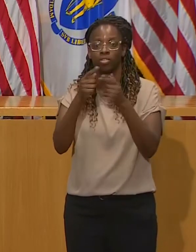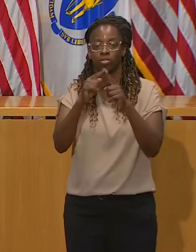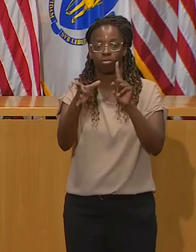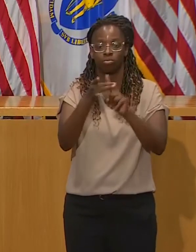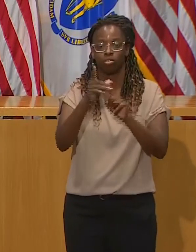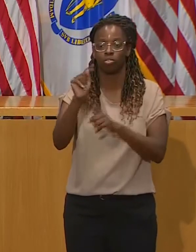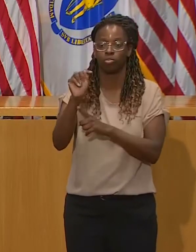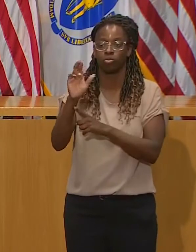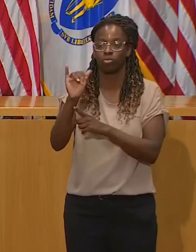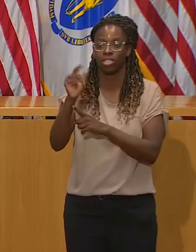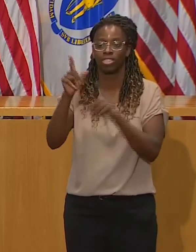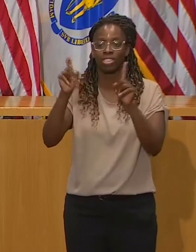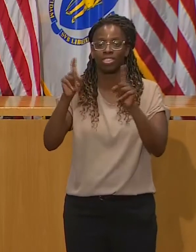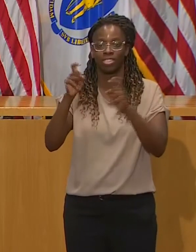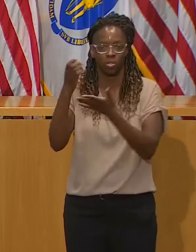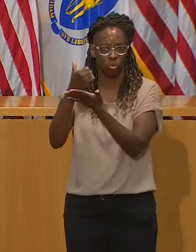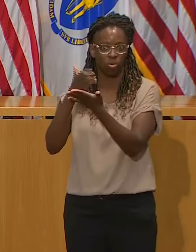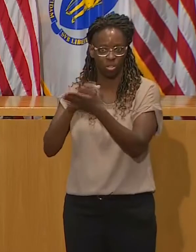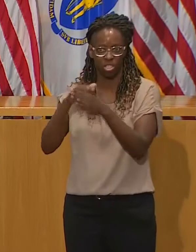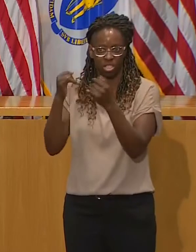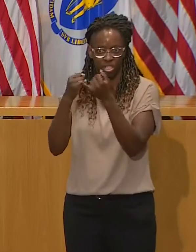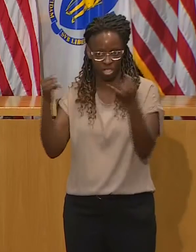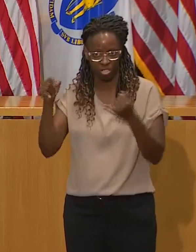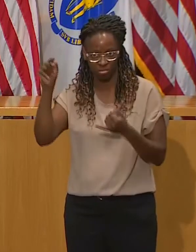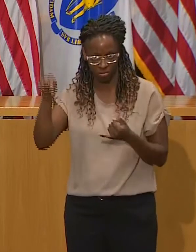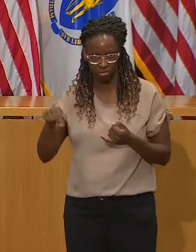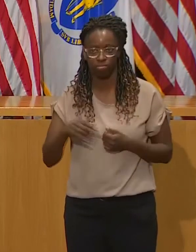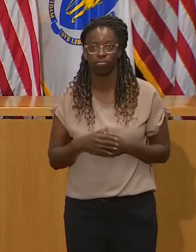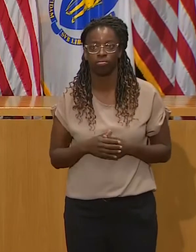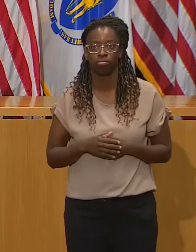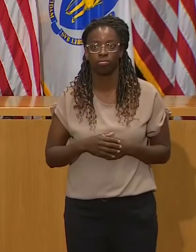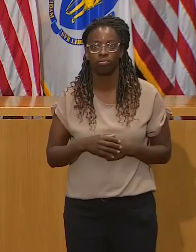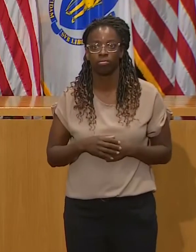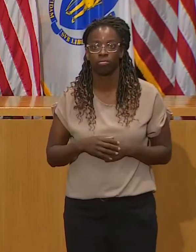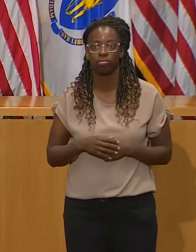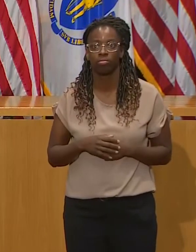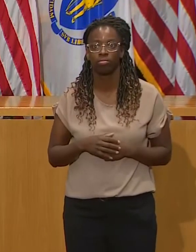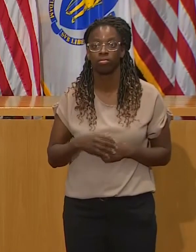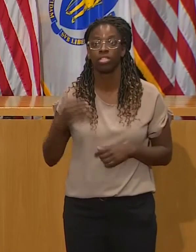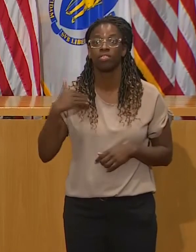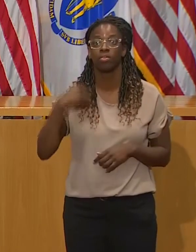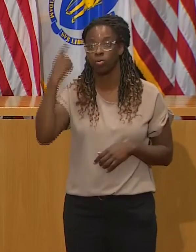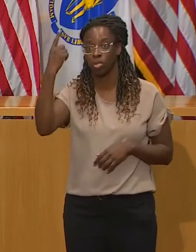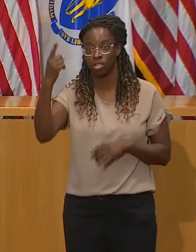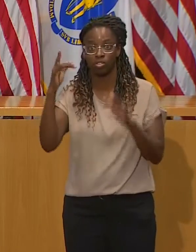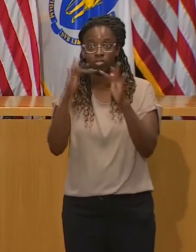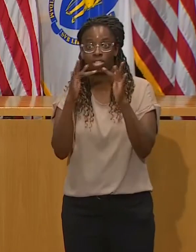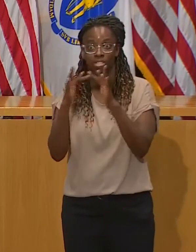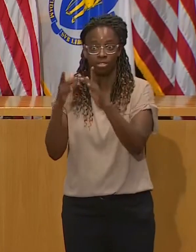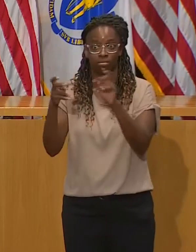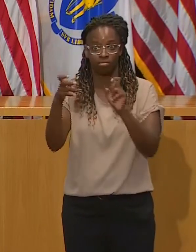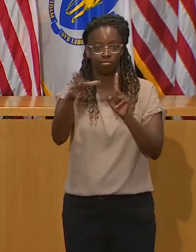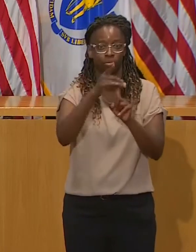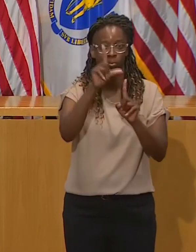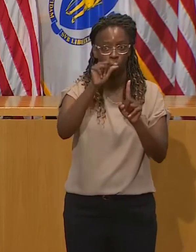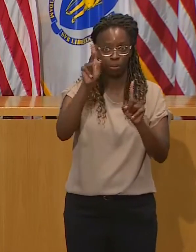one contact tracer for 20 people, and right now it's in the high 20s. Secretary Sutters?